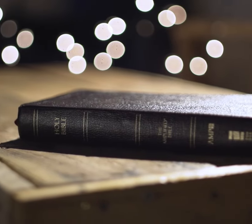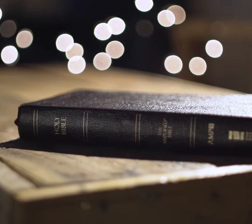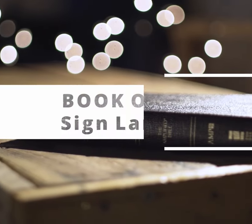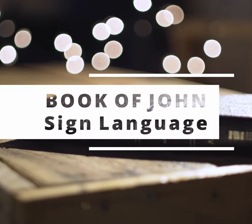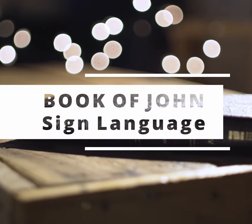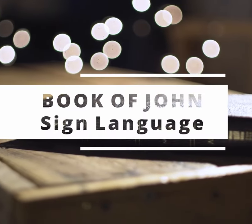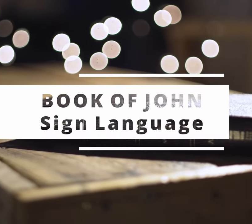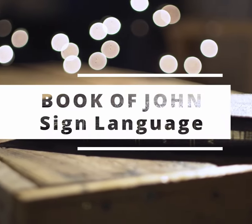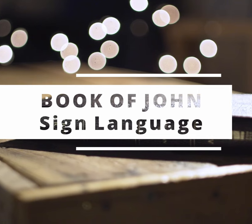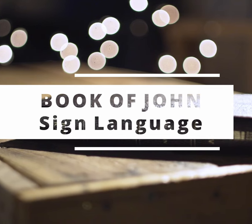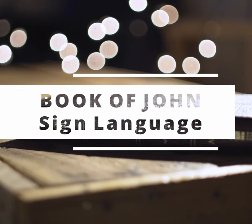the Lord.